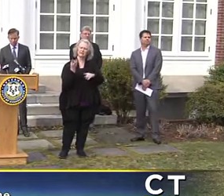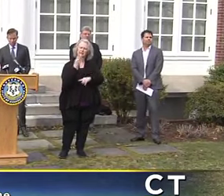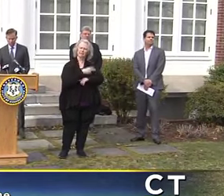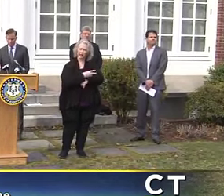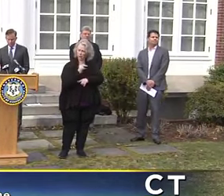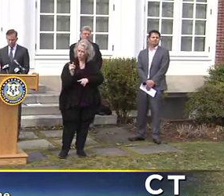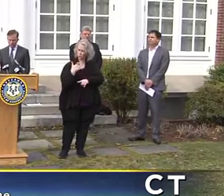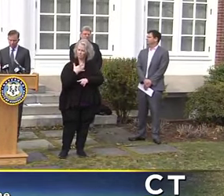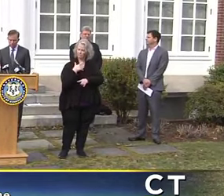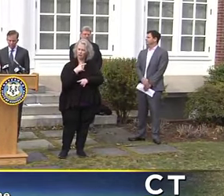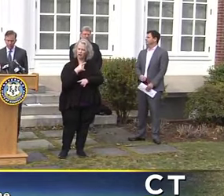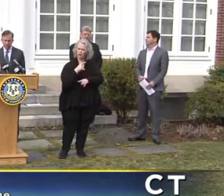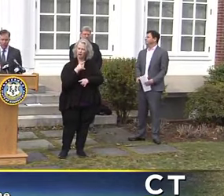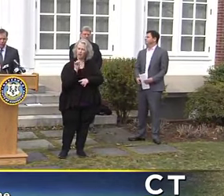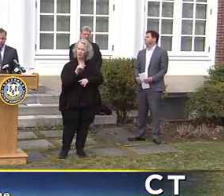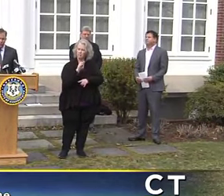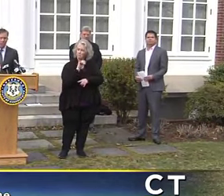closing?